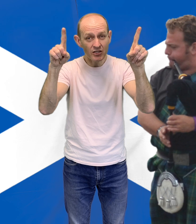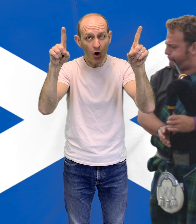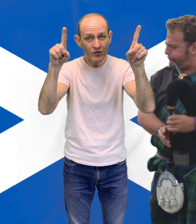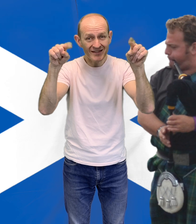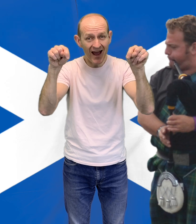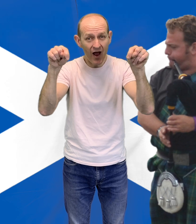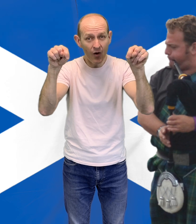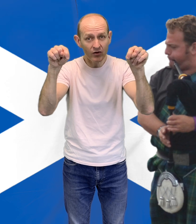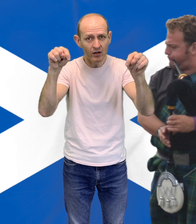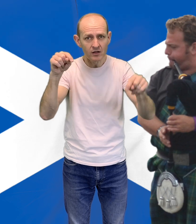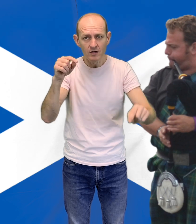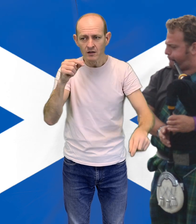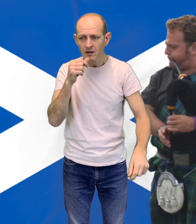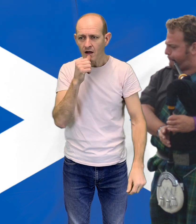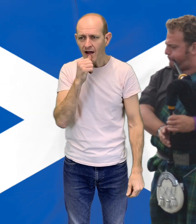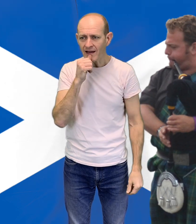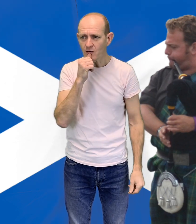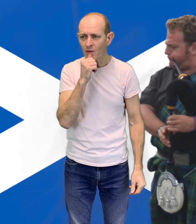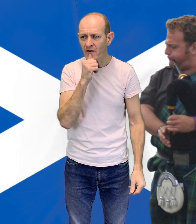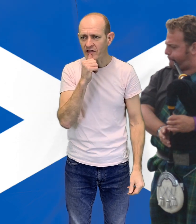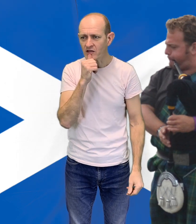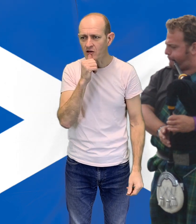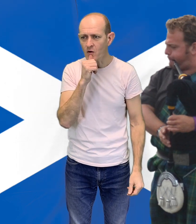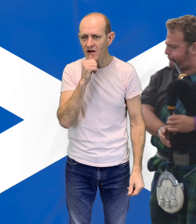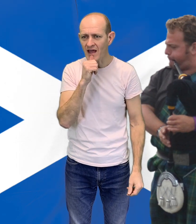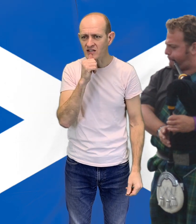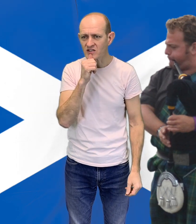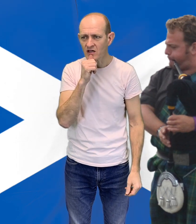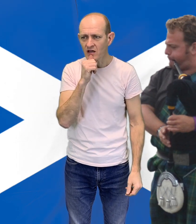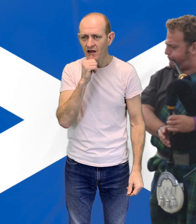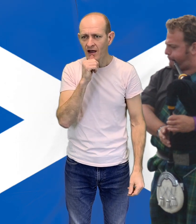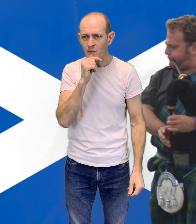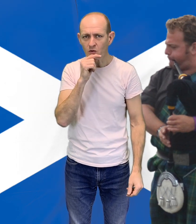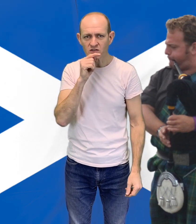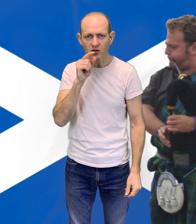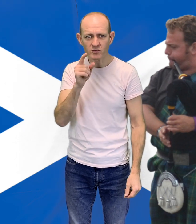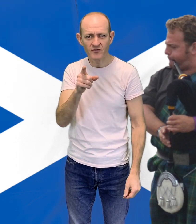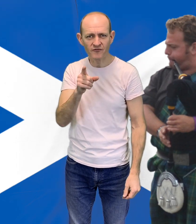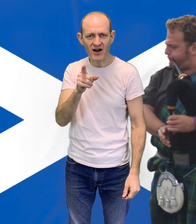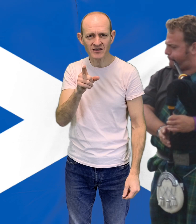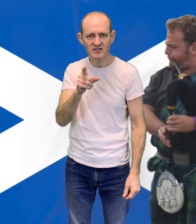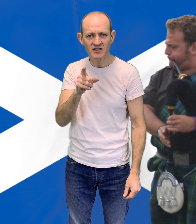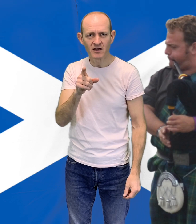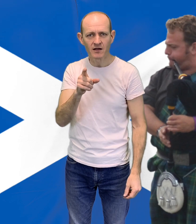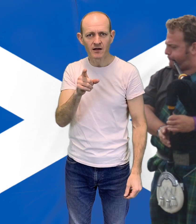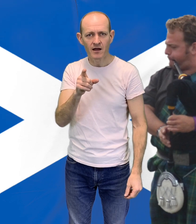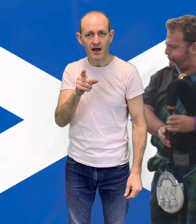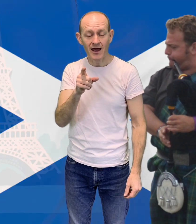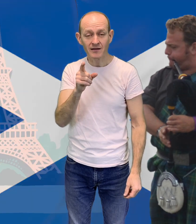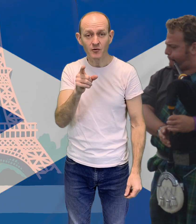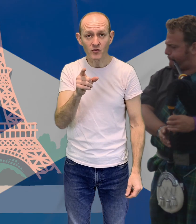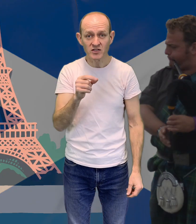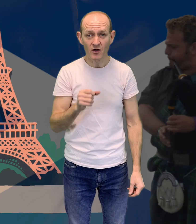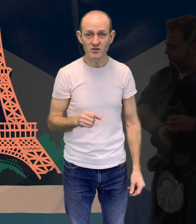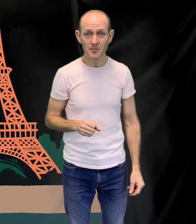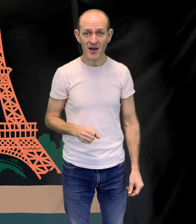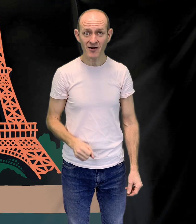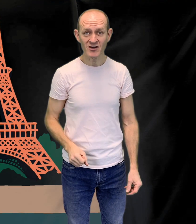town. I know where I can go next. I'm going to go to France and I'm going to go to Paris.